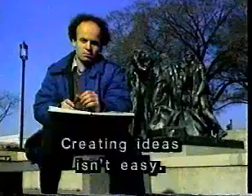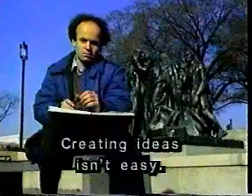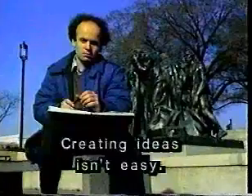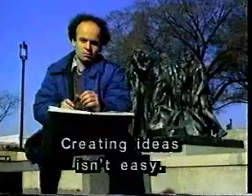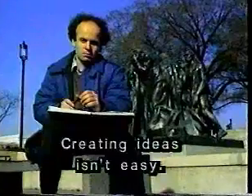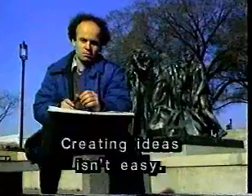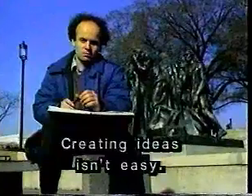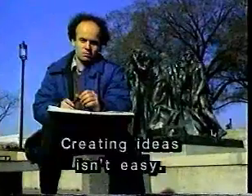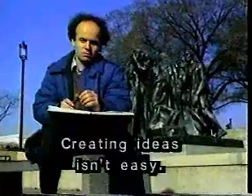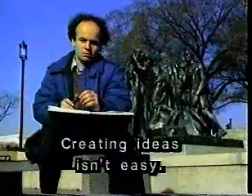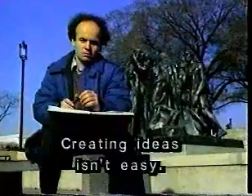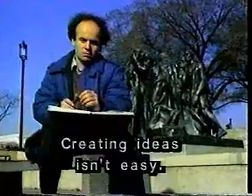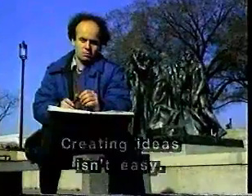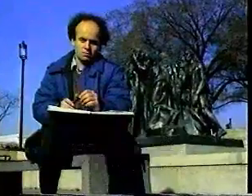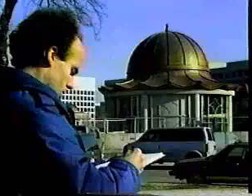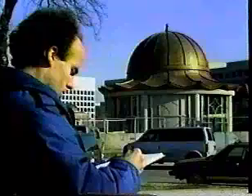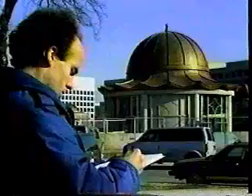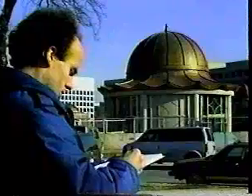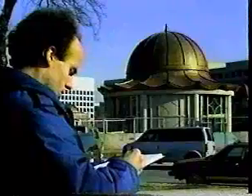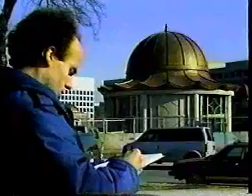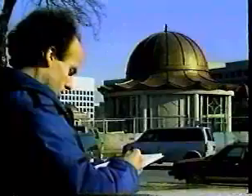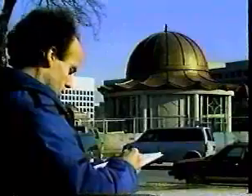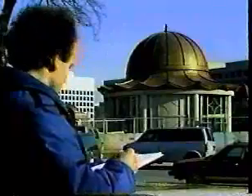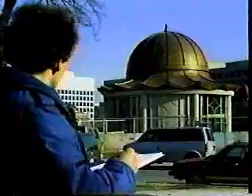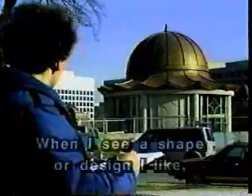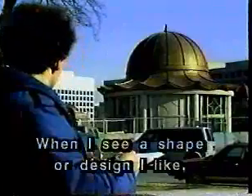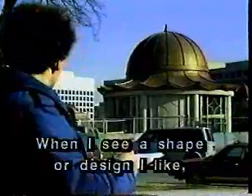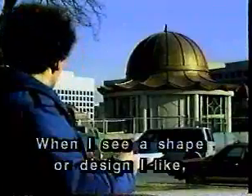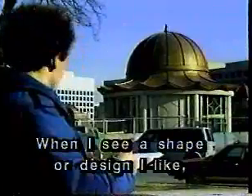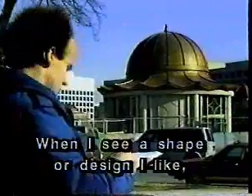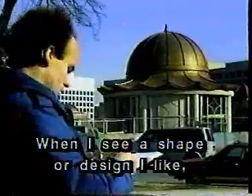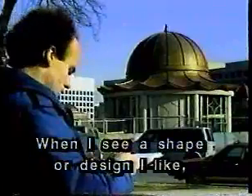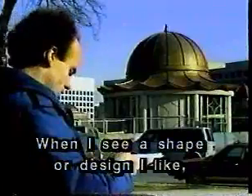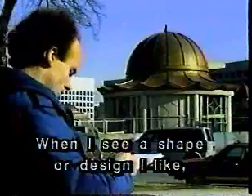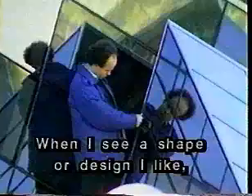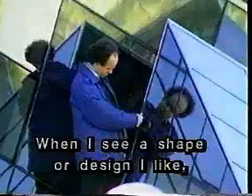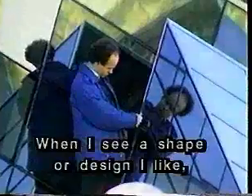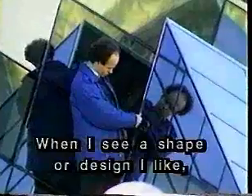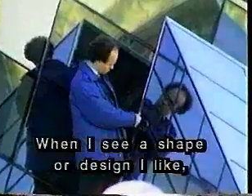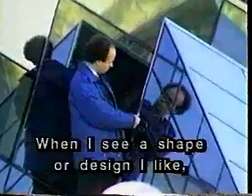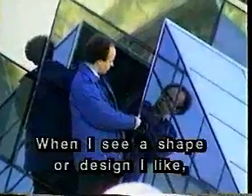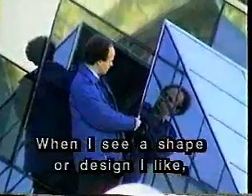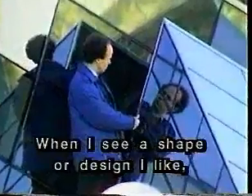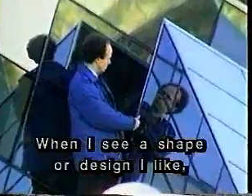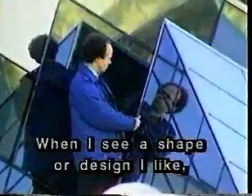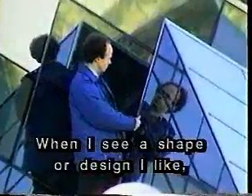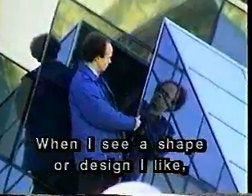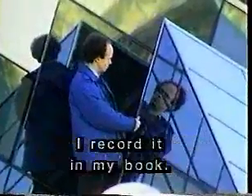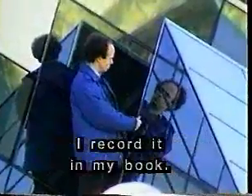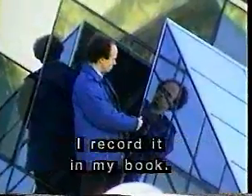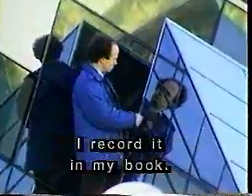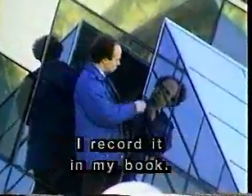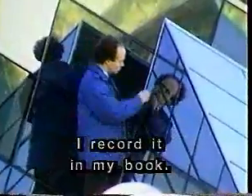Creating ideas isn't easy. When I see a shape or design I like, I record it in my book.